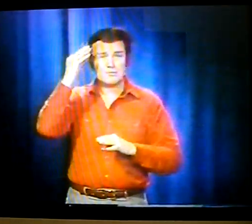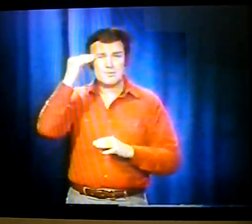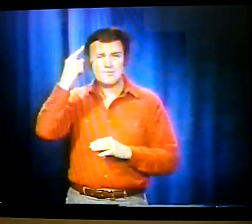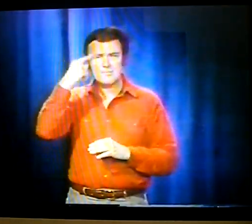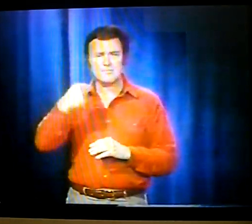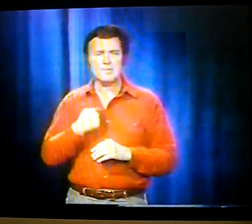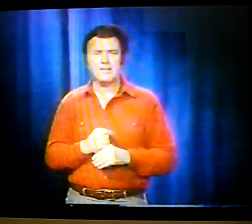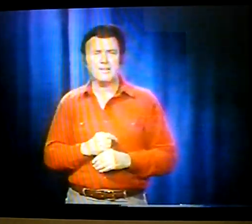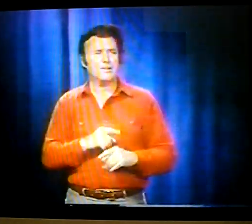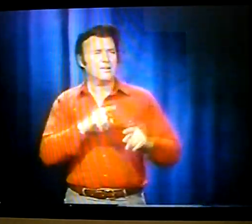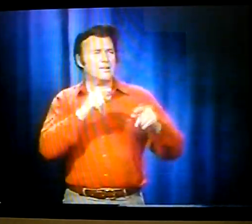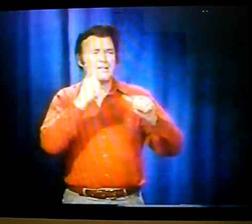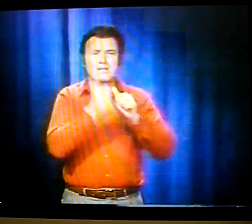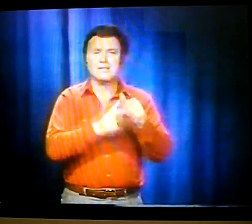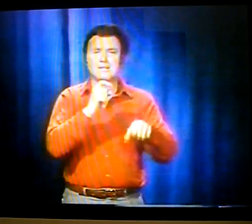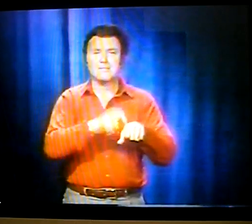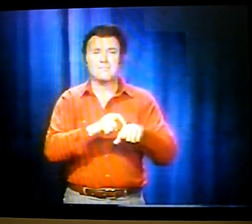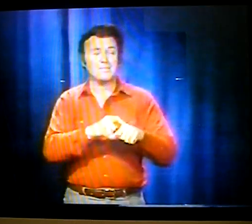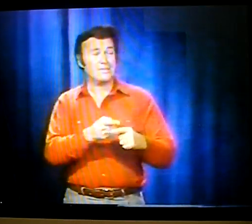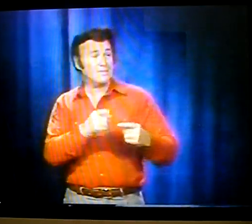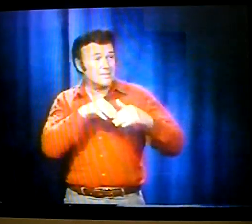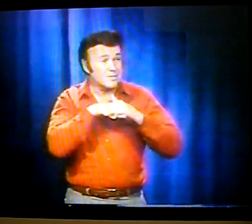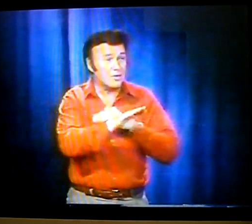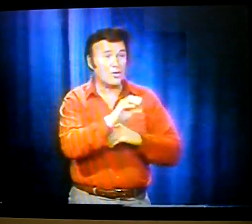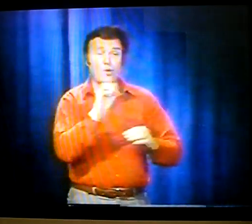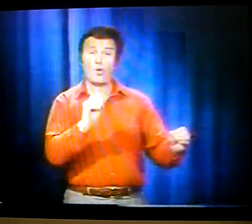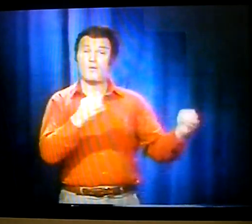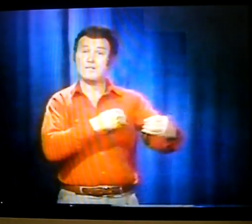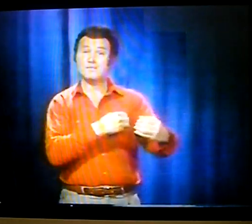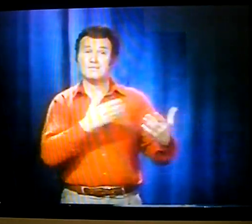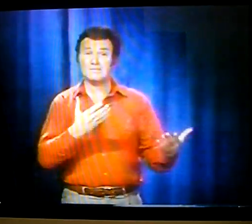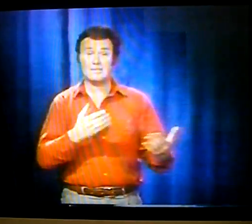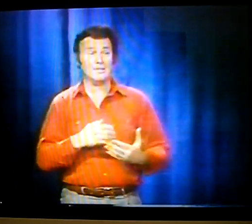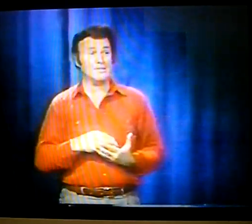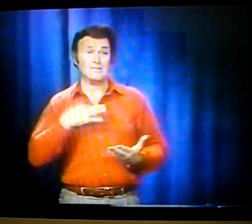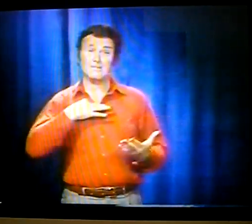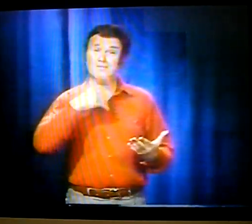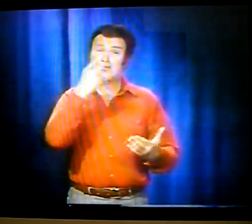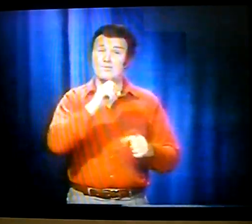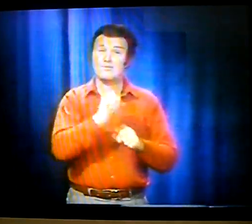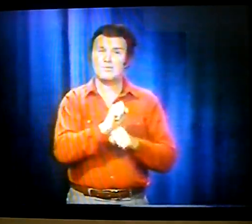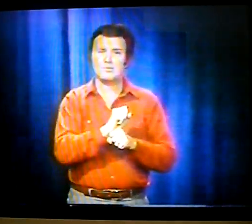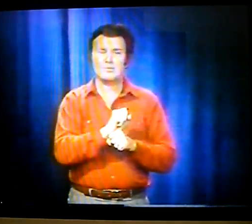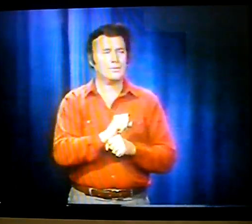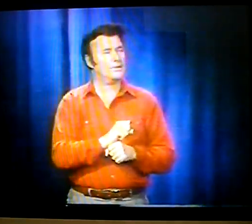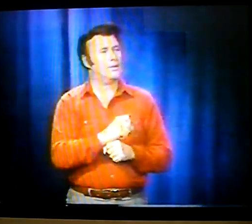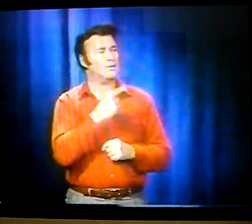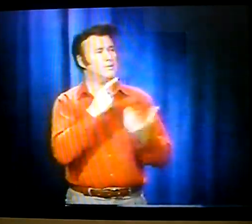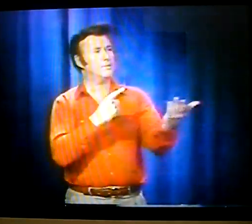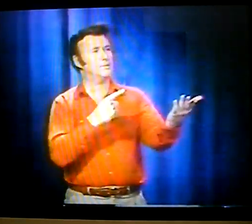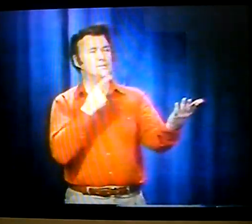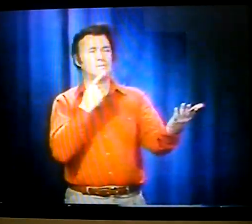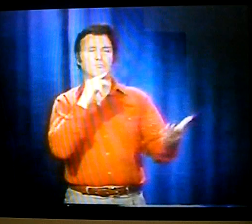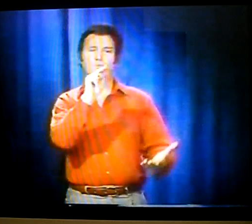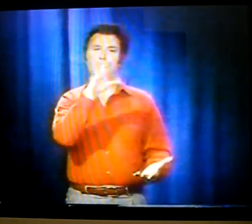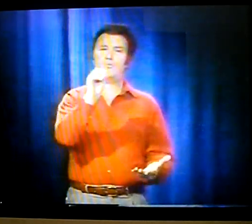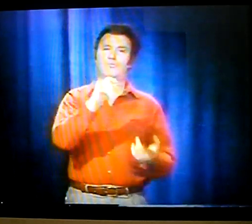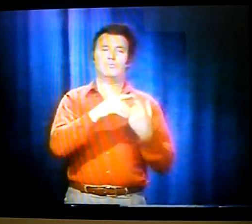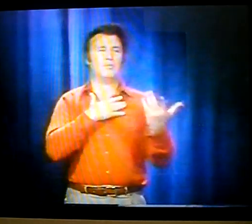Really it was a very frustrating experience for me. Every time I would go into an office to apply for the job, they would